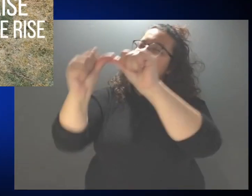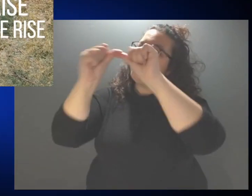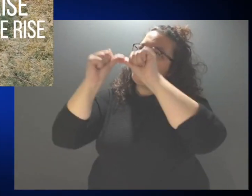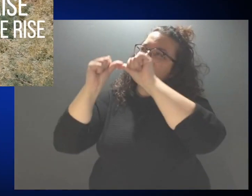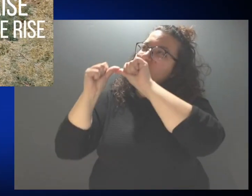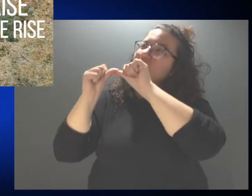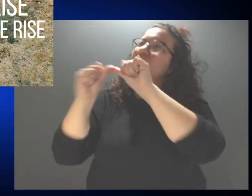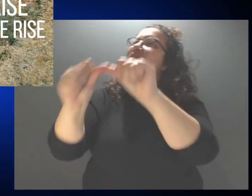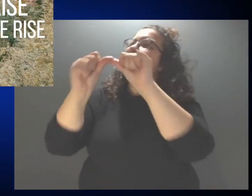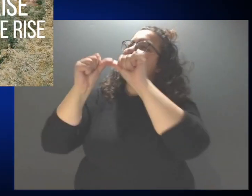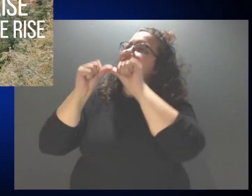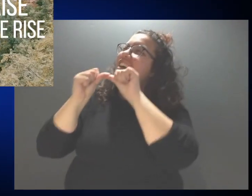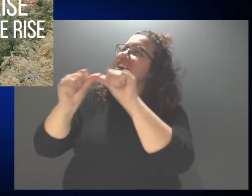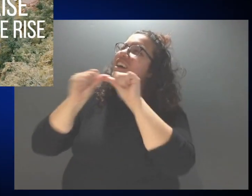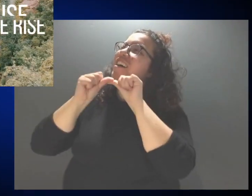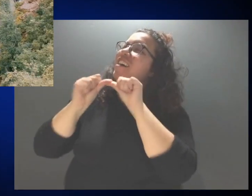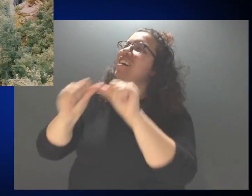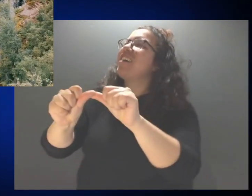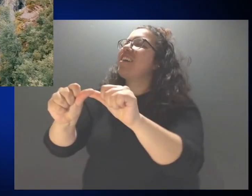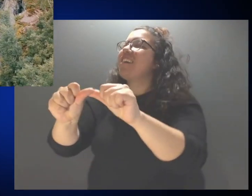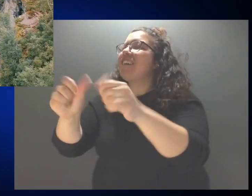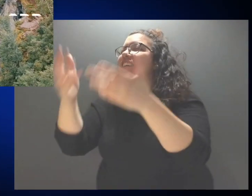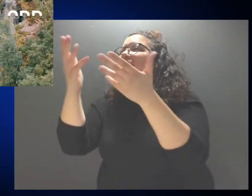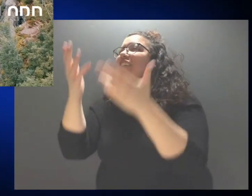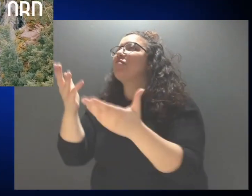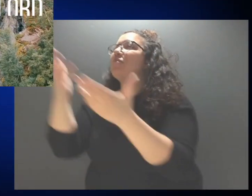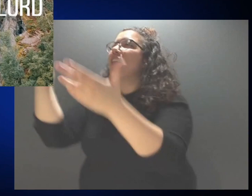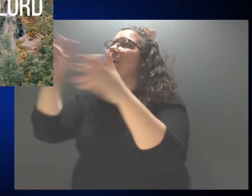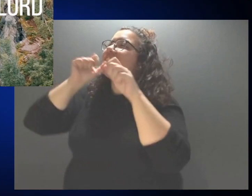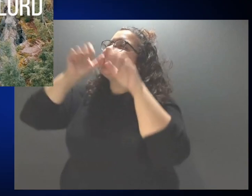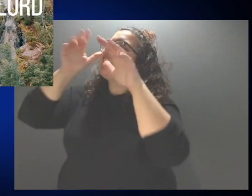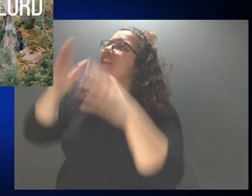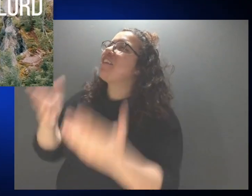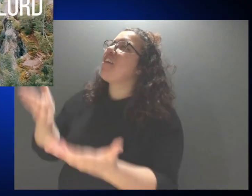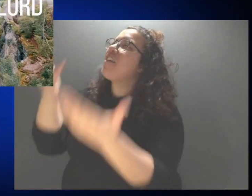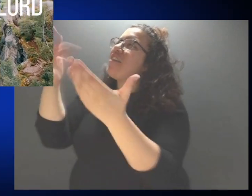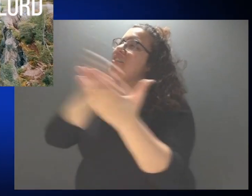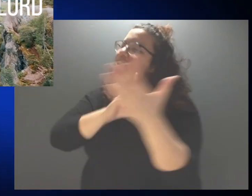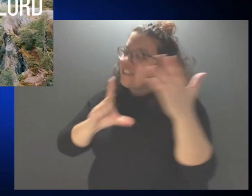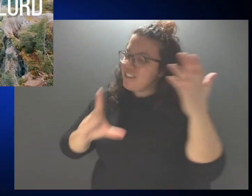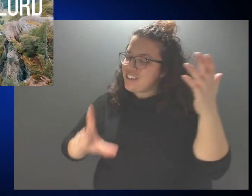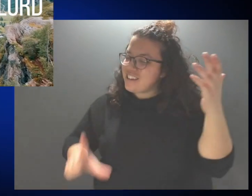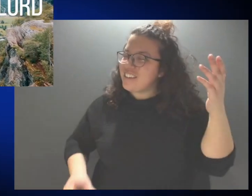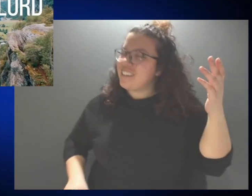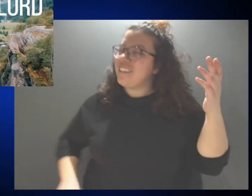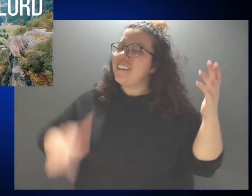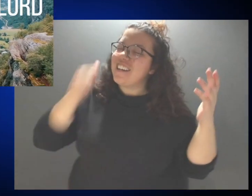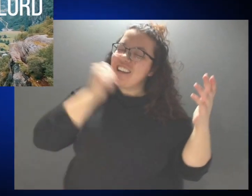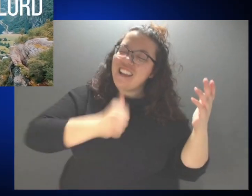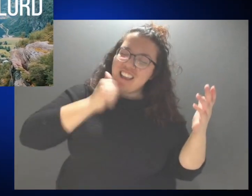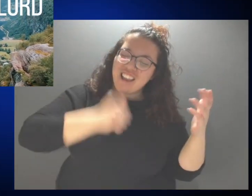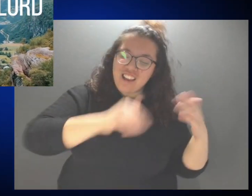here to Let us bless the Lord